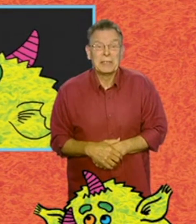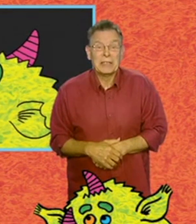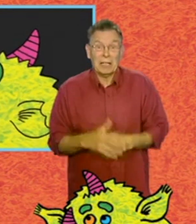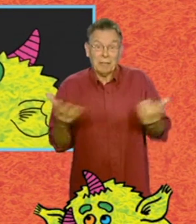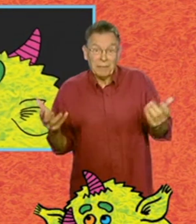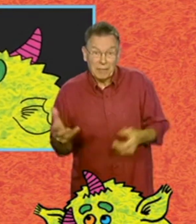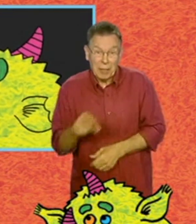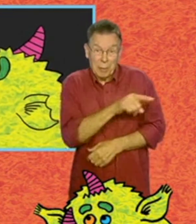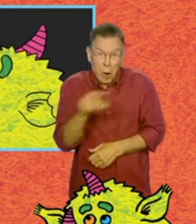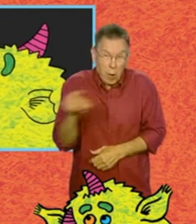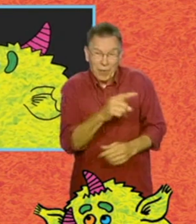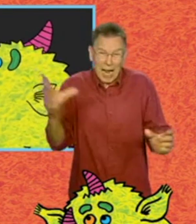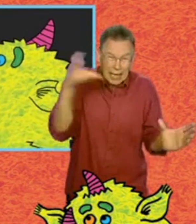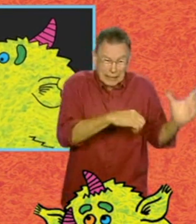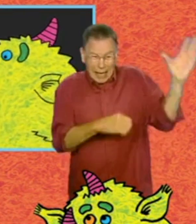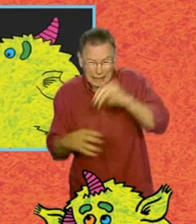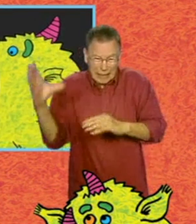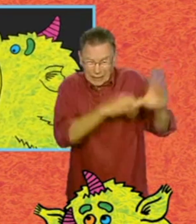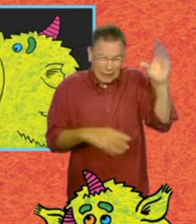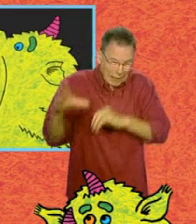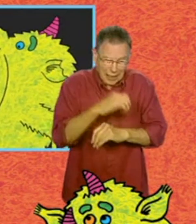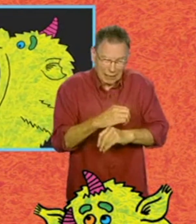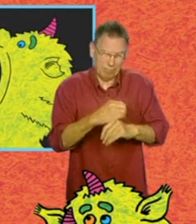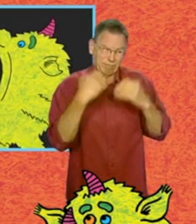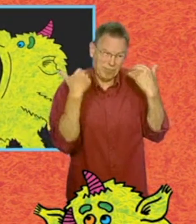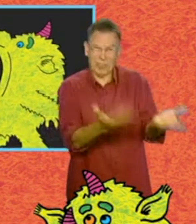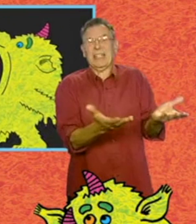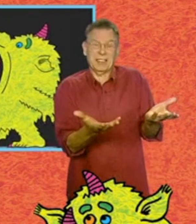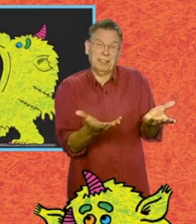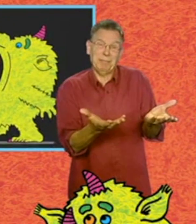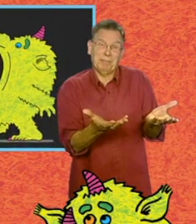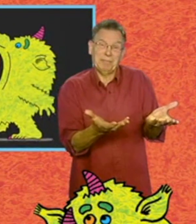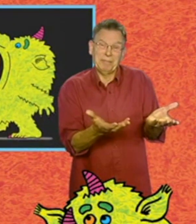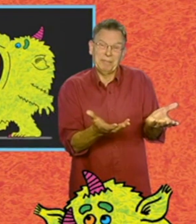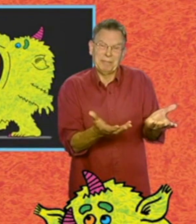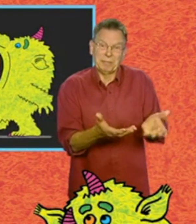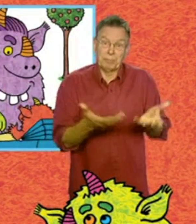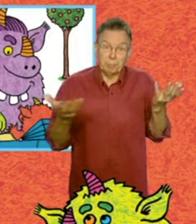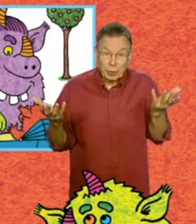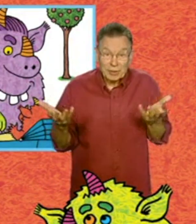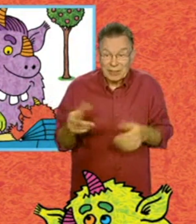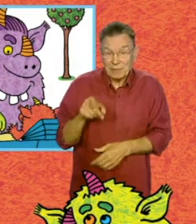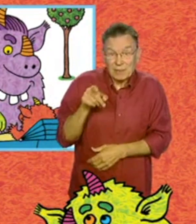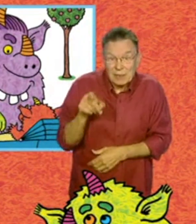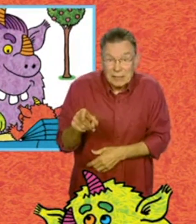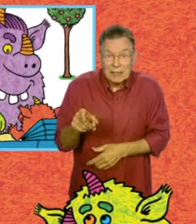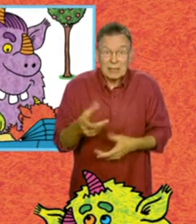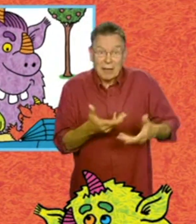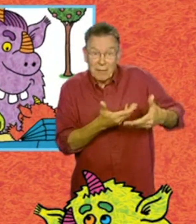If they eat each other, they eat each other. That's that. But if they have a baby monster,